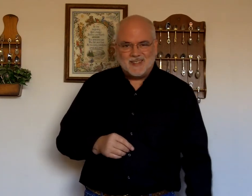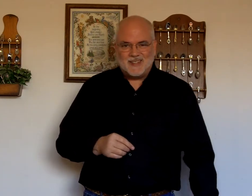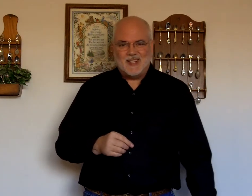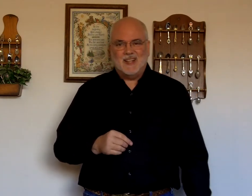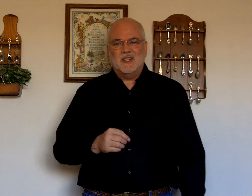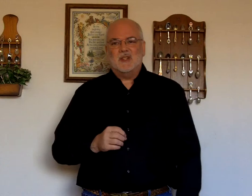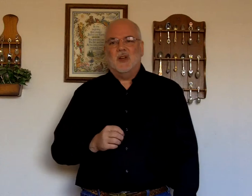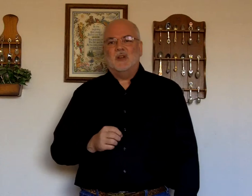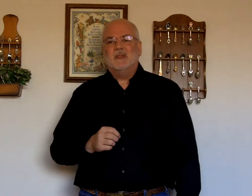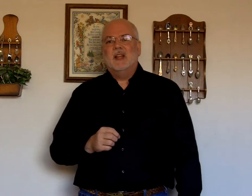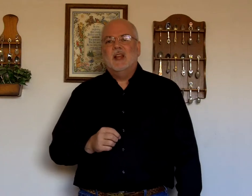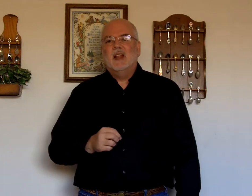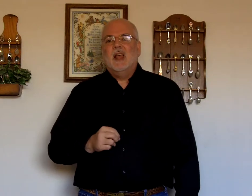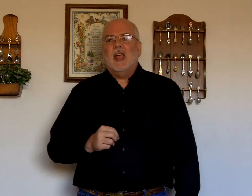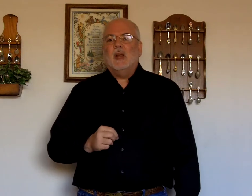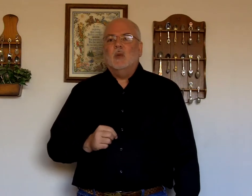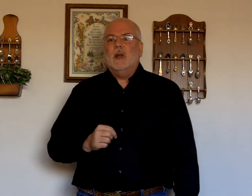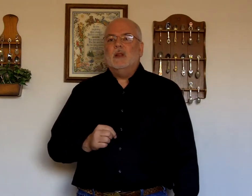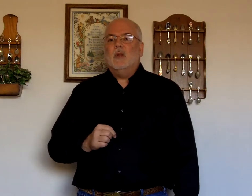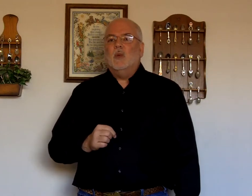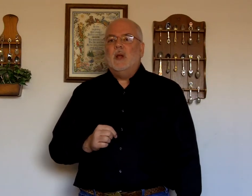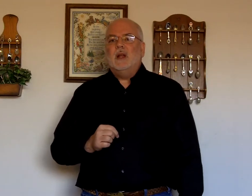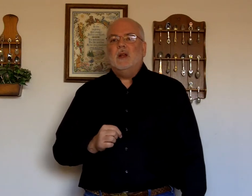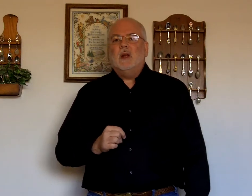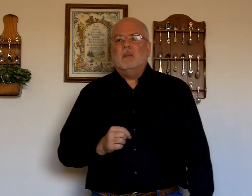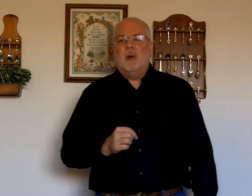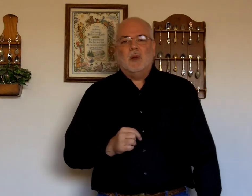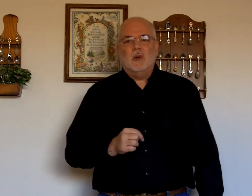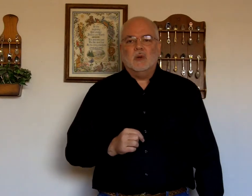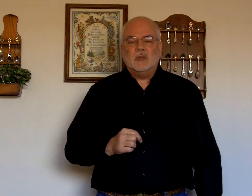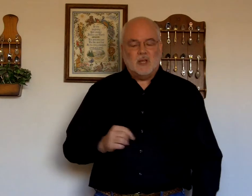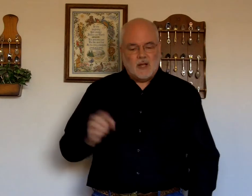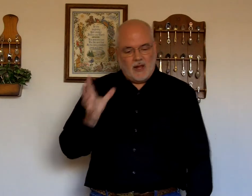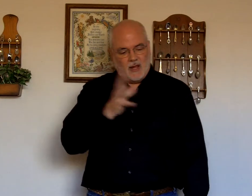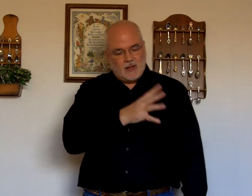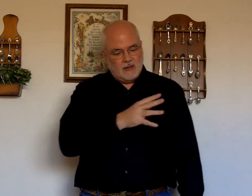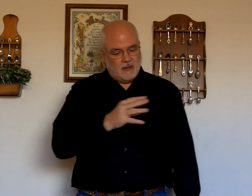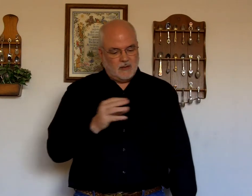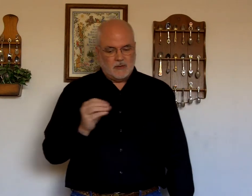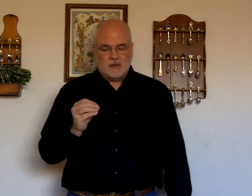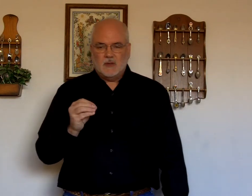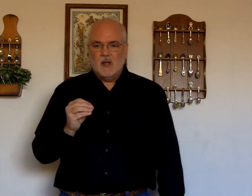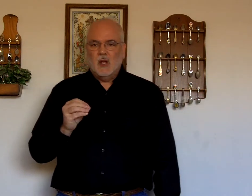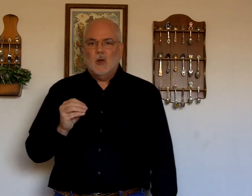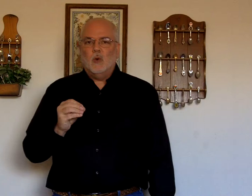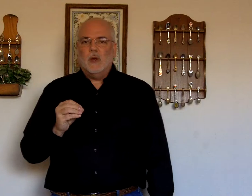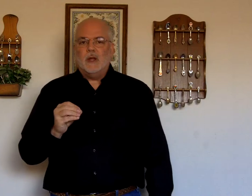In the song. And. When the wind. Blows. And. Wind.